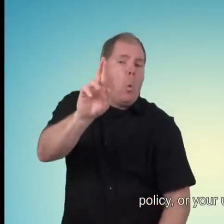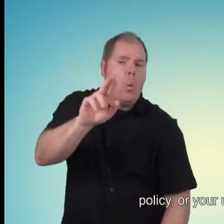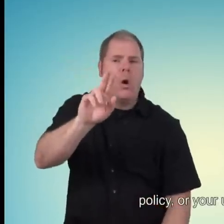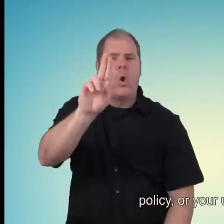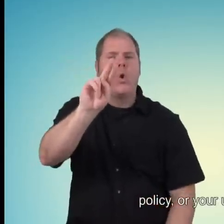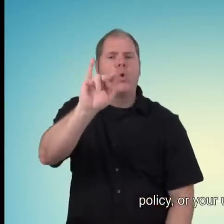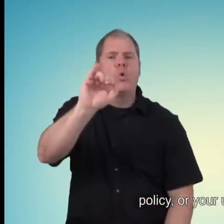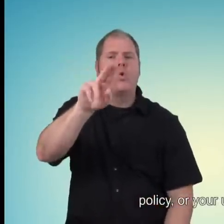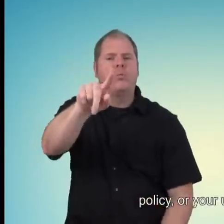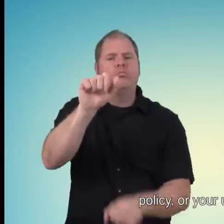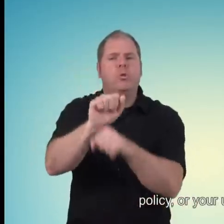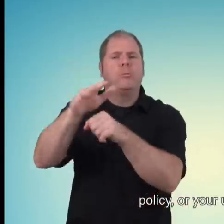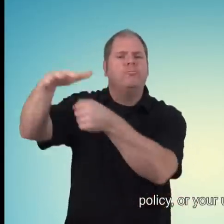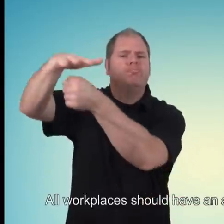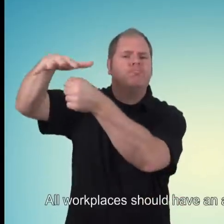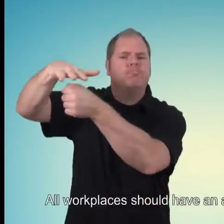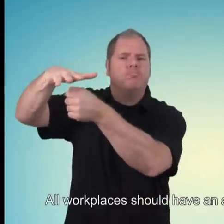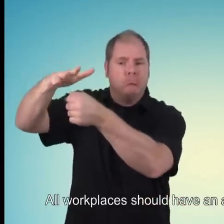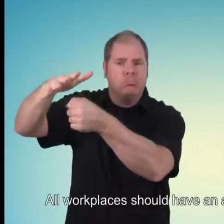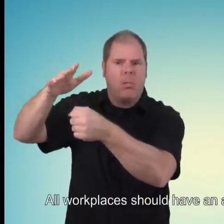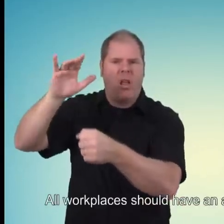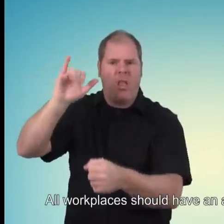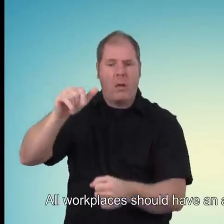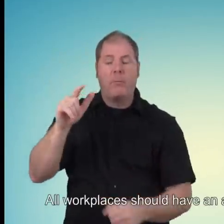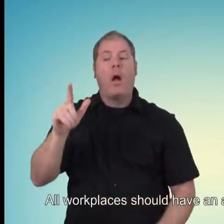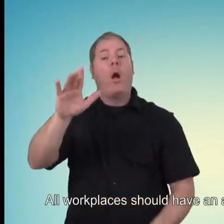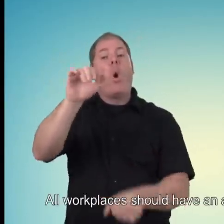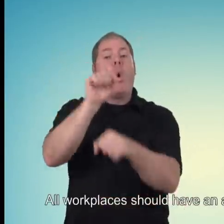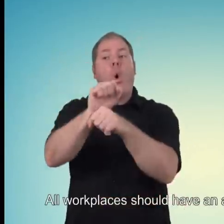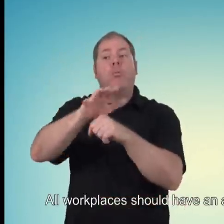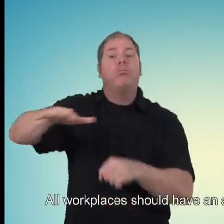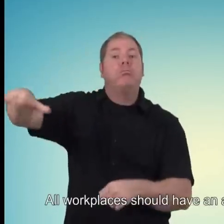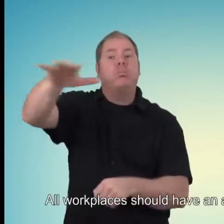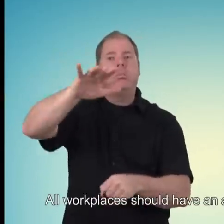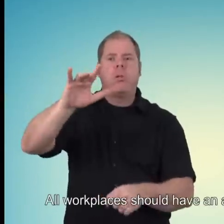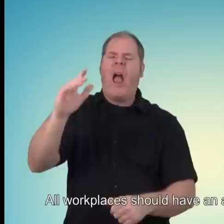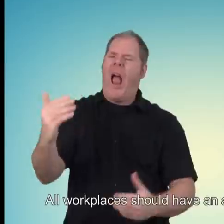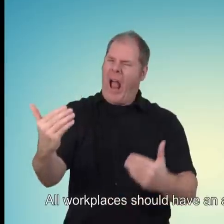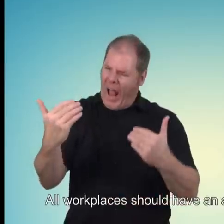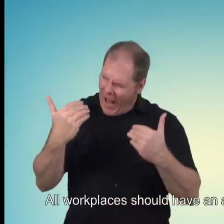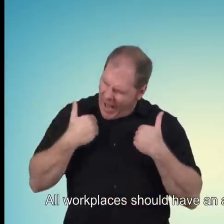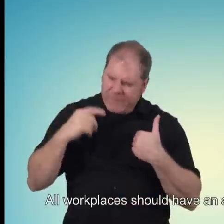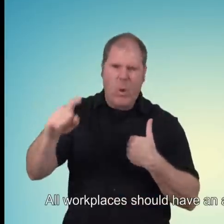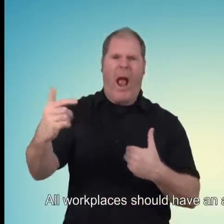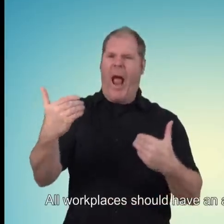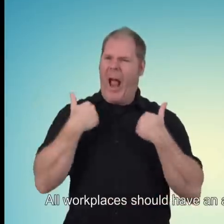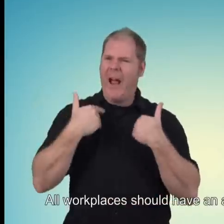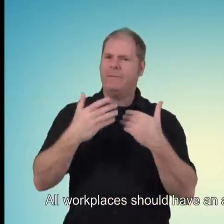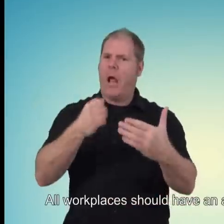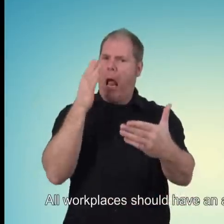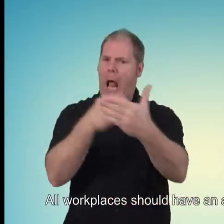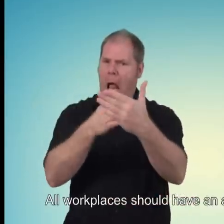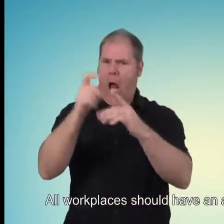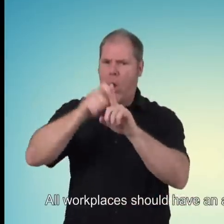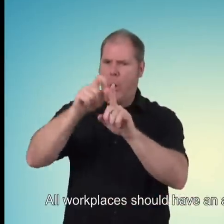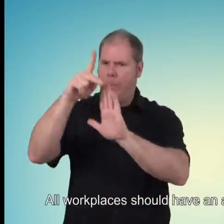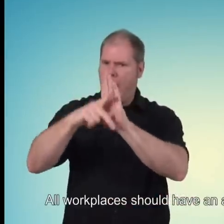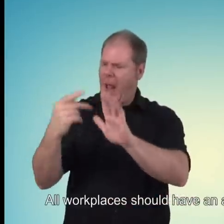to protect people against discrimination. If harassment